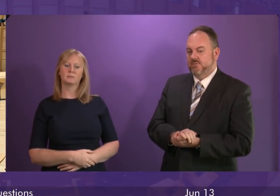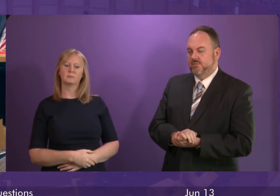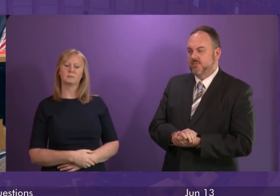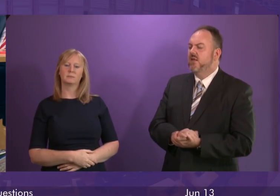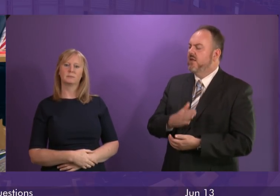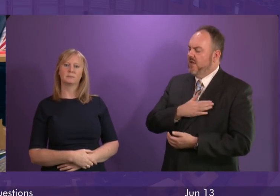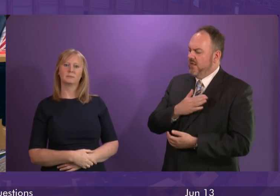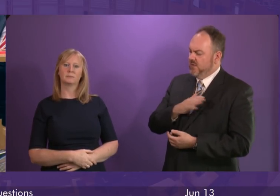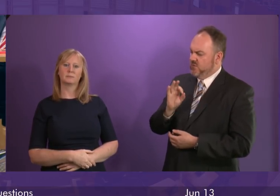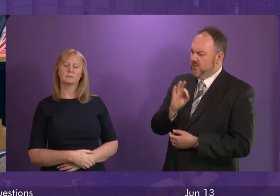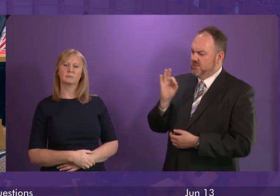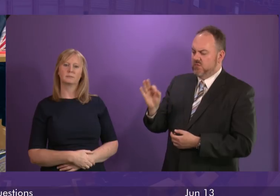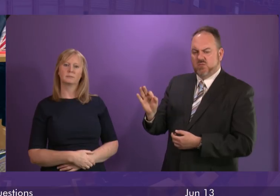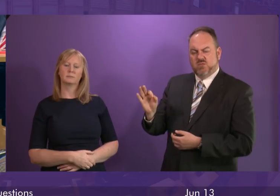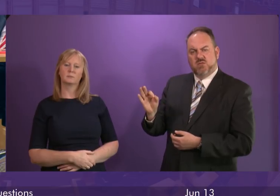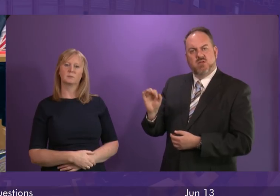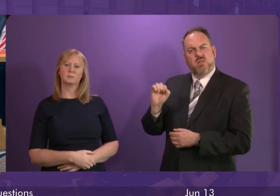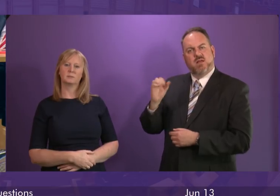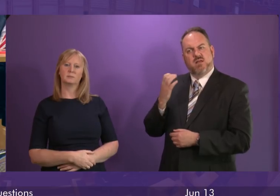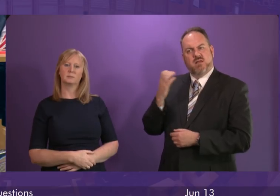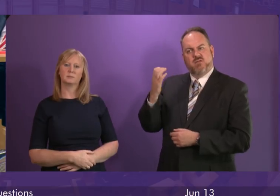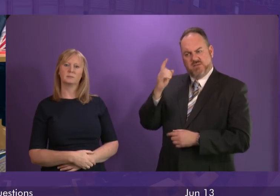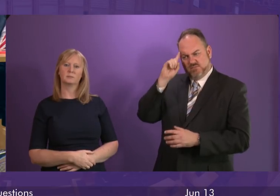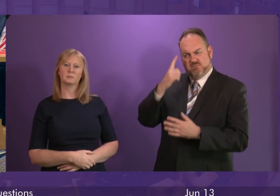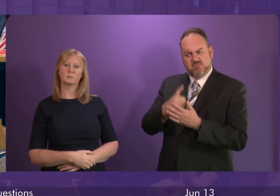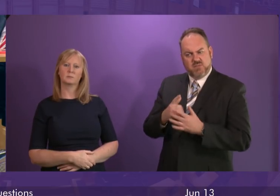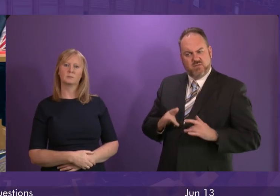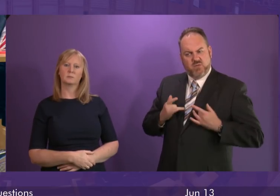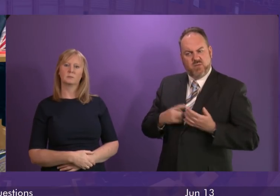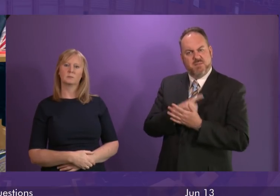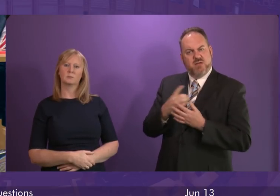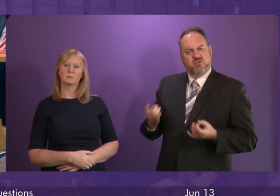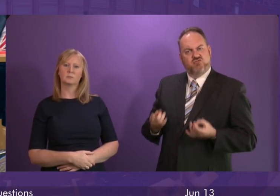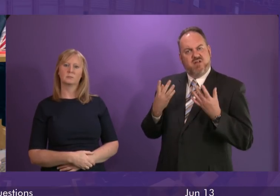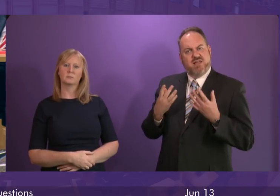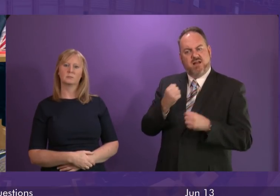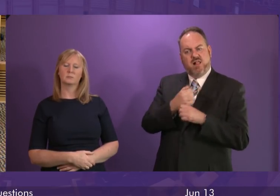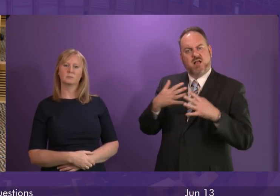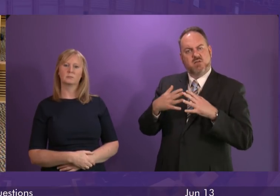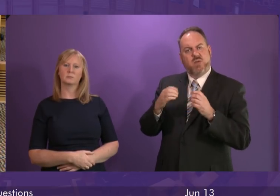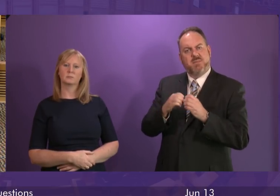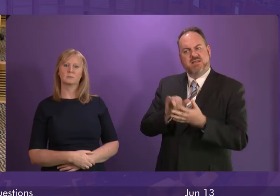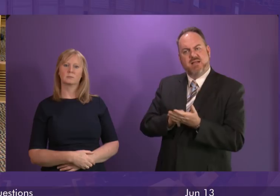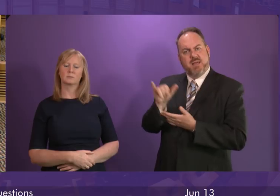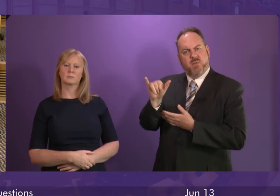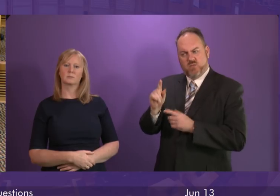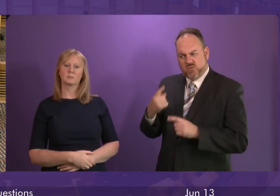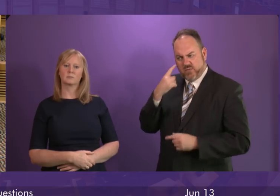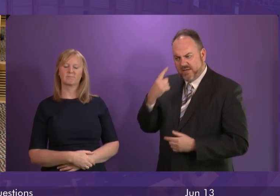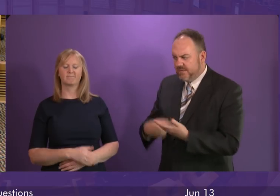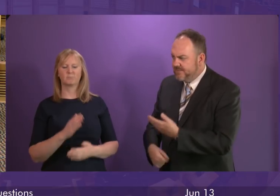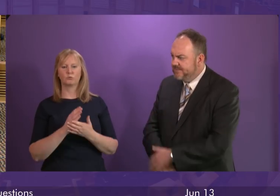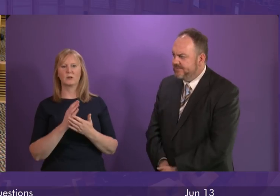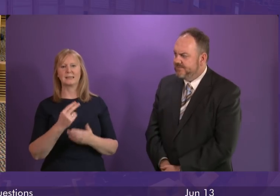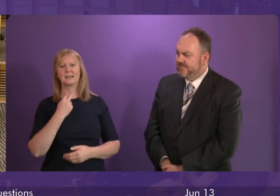To ask the First Minister what the Scottish Government's response is to strike action taking place at Glasgow and Aberdeen airports. First Minister. It's very